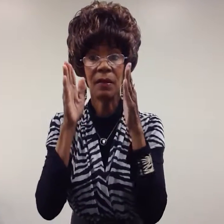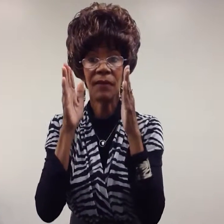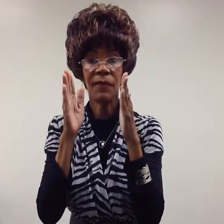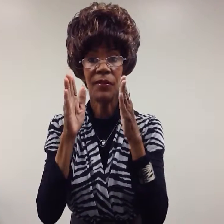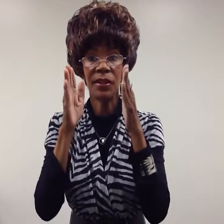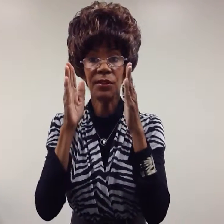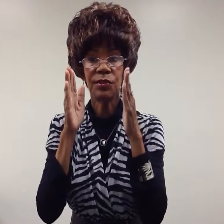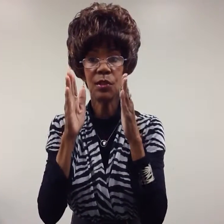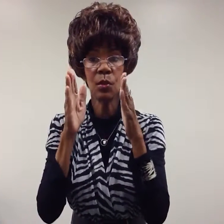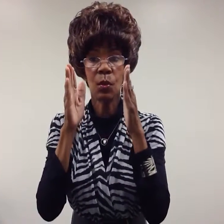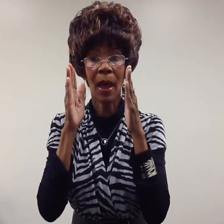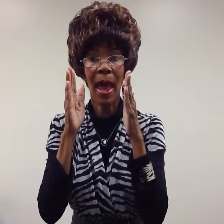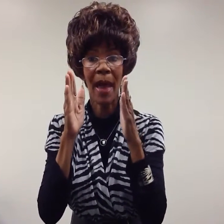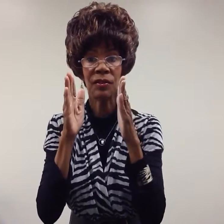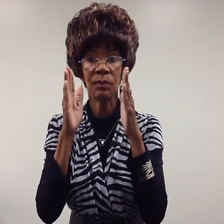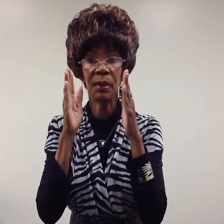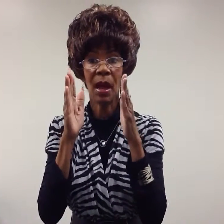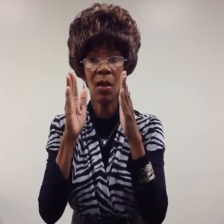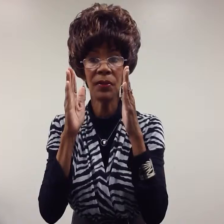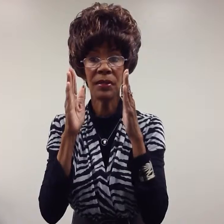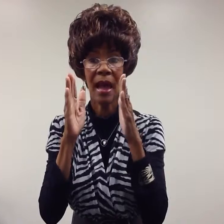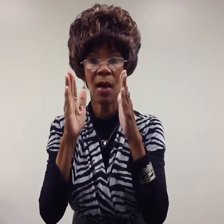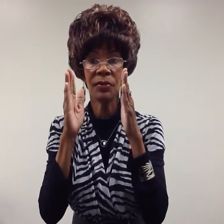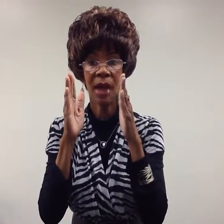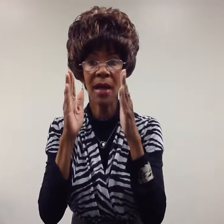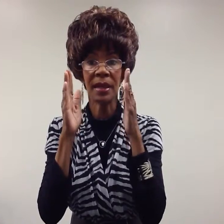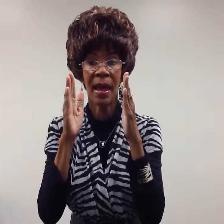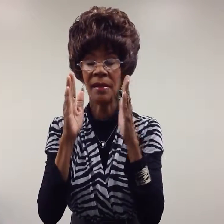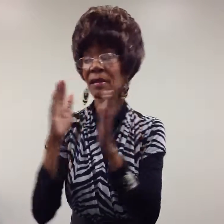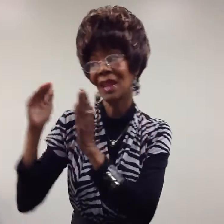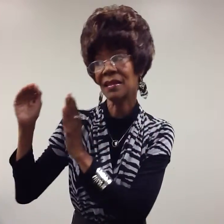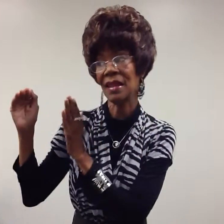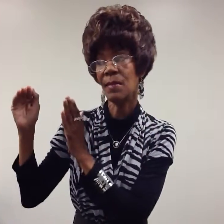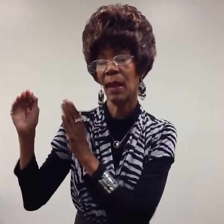Candy52 at BellSouth.net. That's an email.